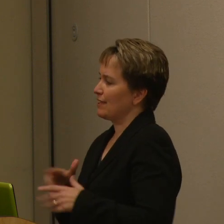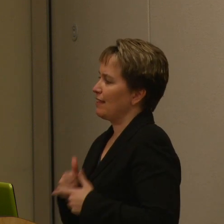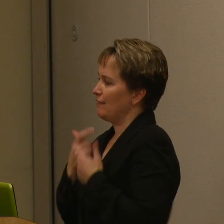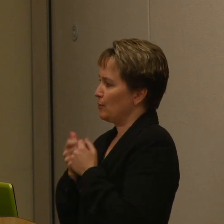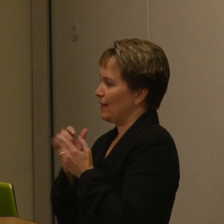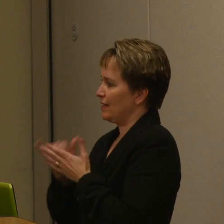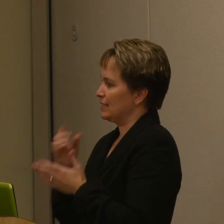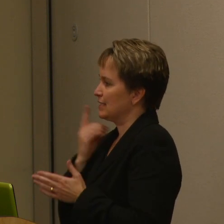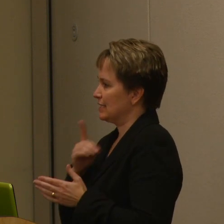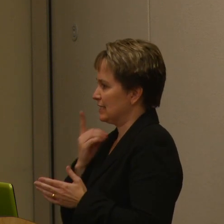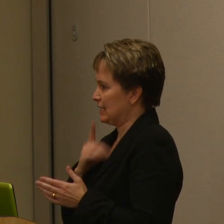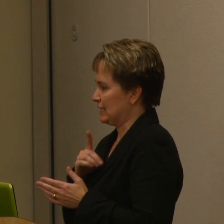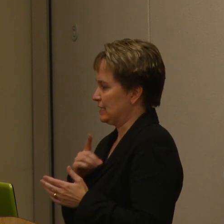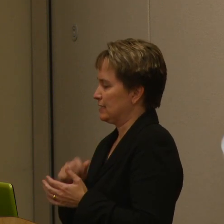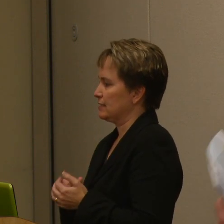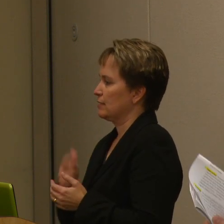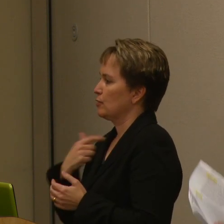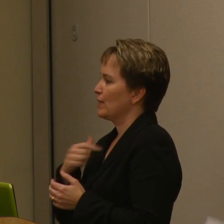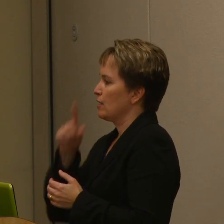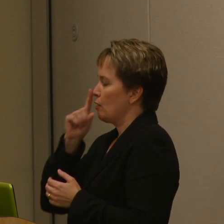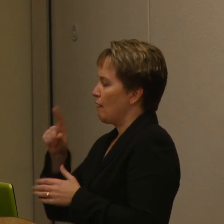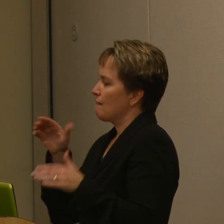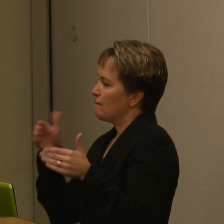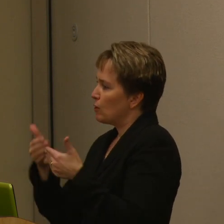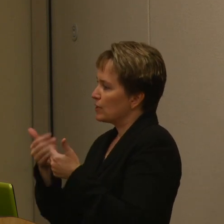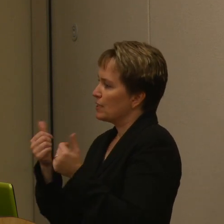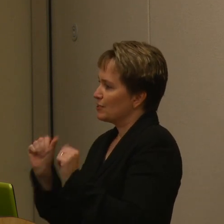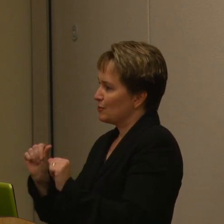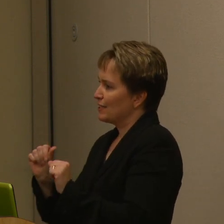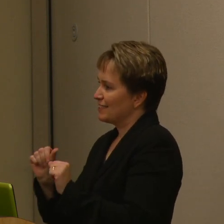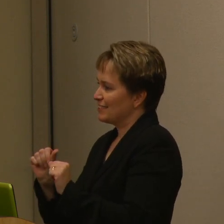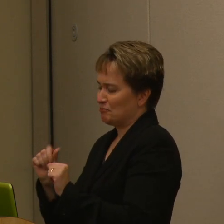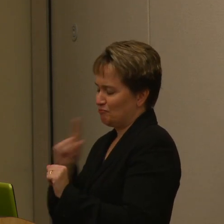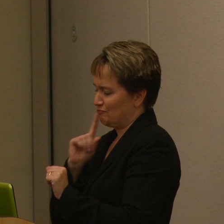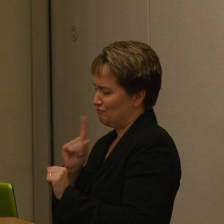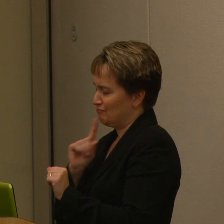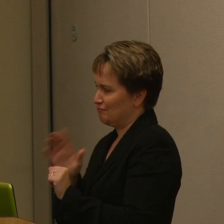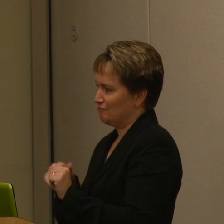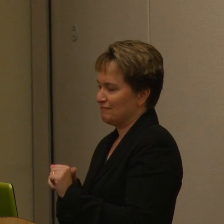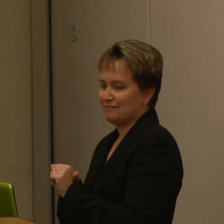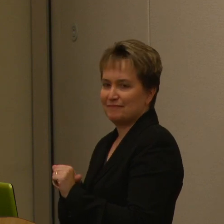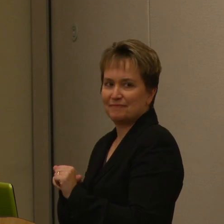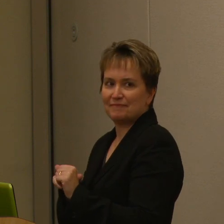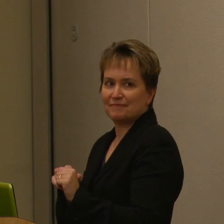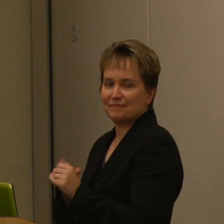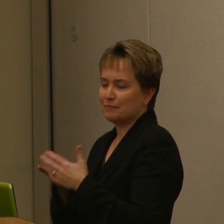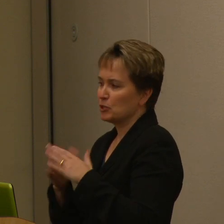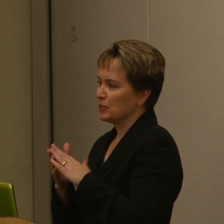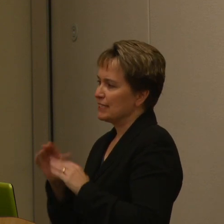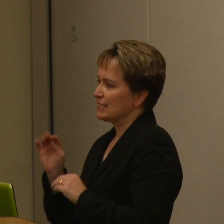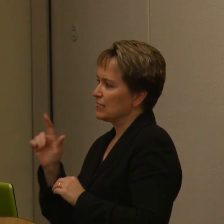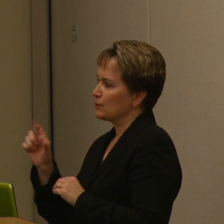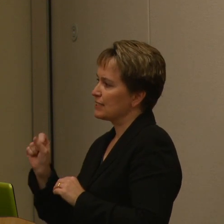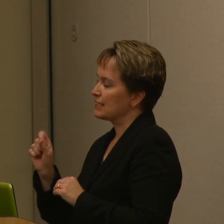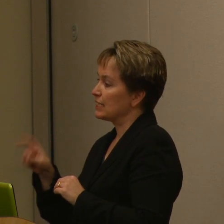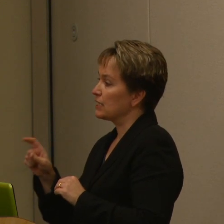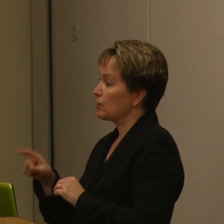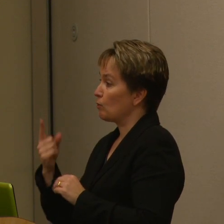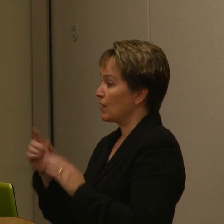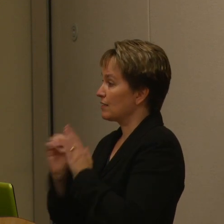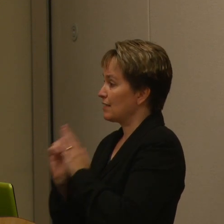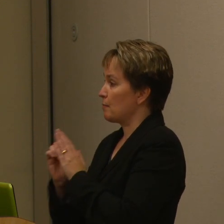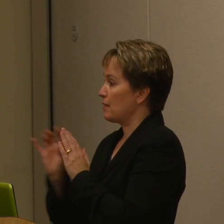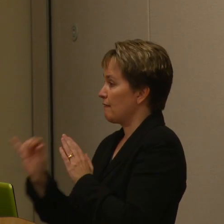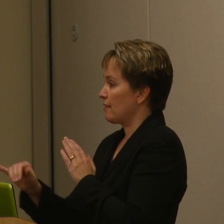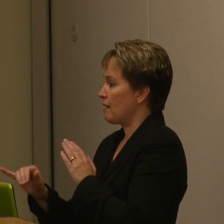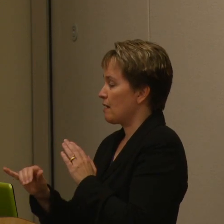this disease. We are focused on trying to provide the communications tools that the communities need, and one example